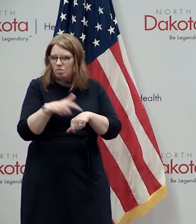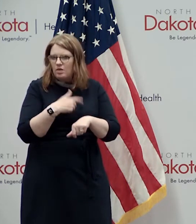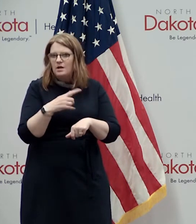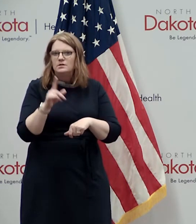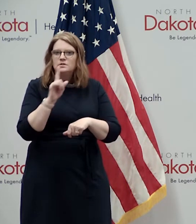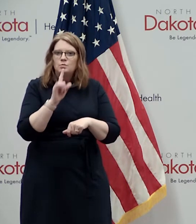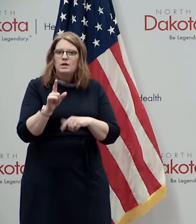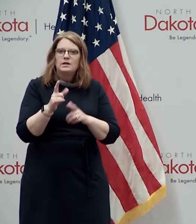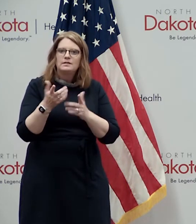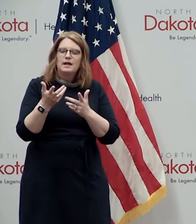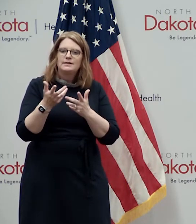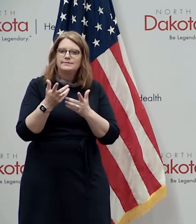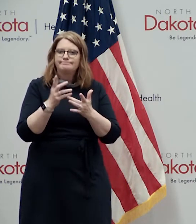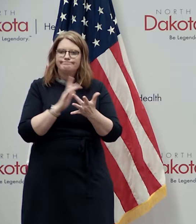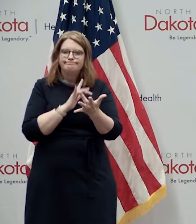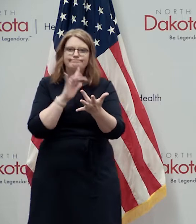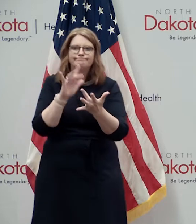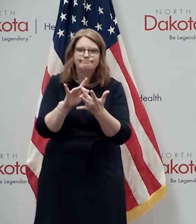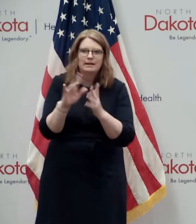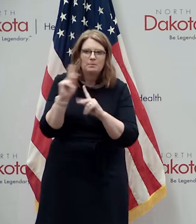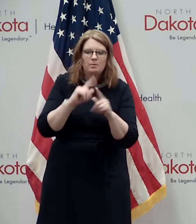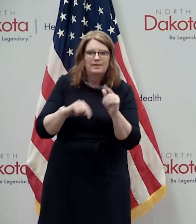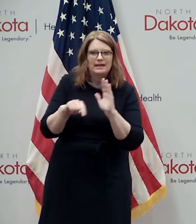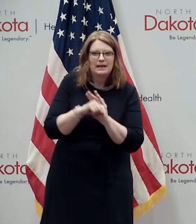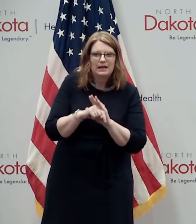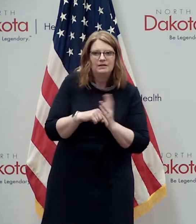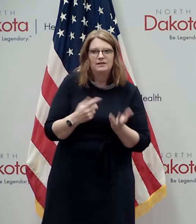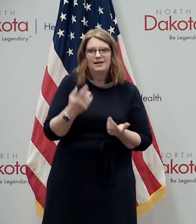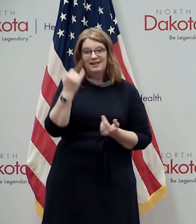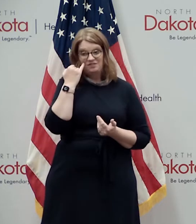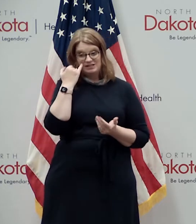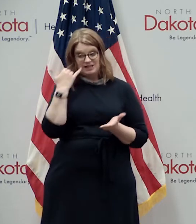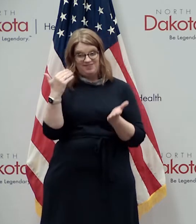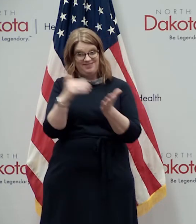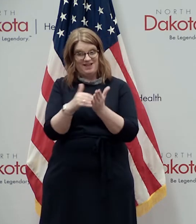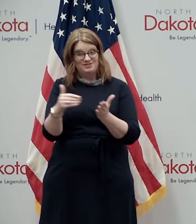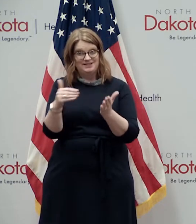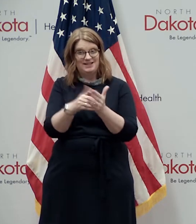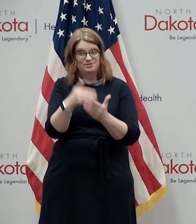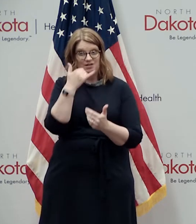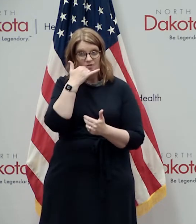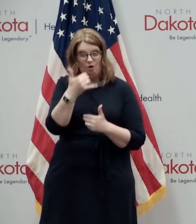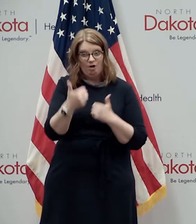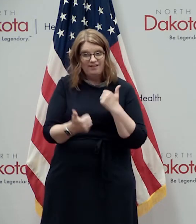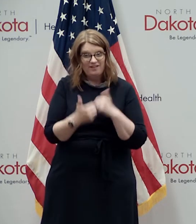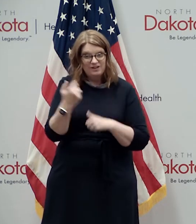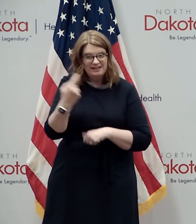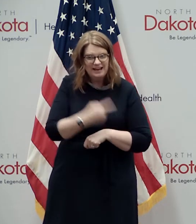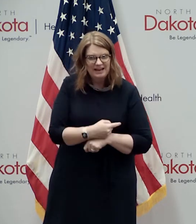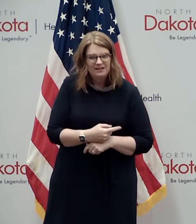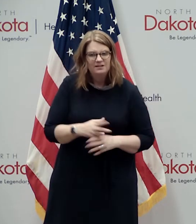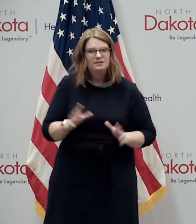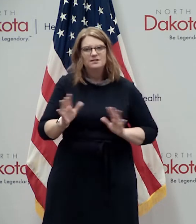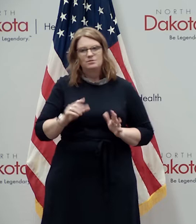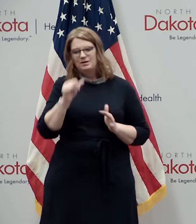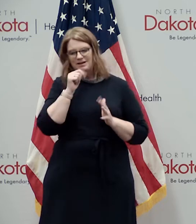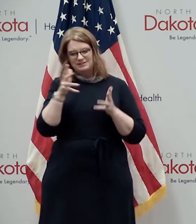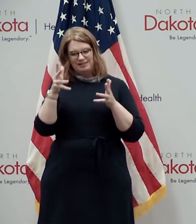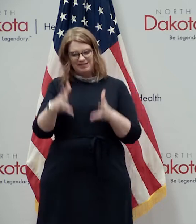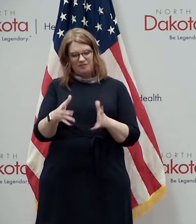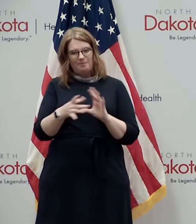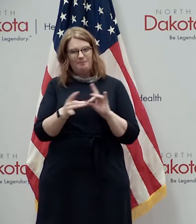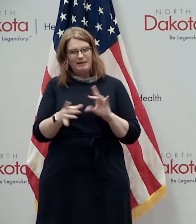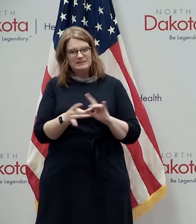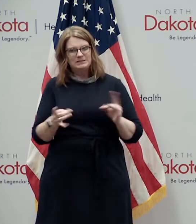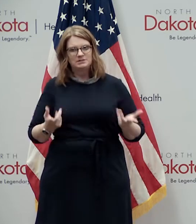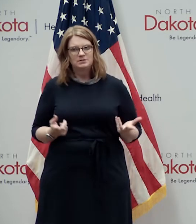to reach people with a negative i mean if you're making thousands of calls a day and you're and you've got a rule that says hey we're just not going to leave a message to someone we actually